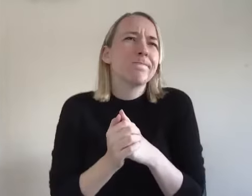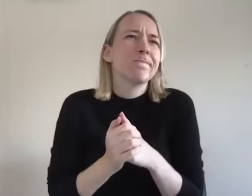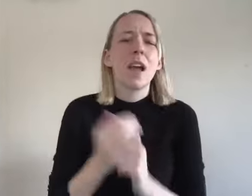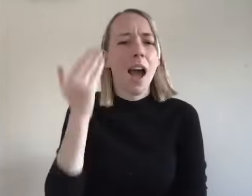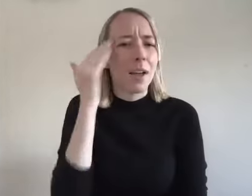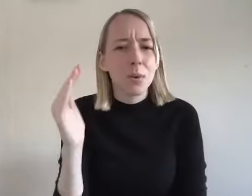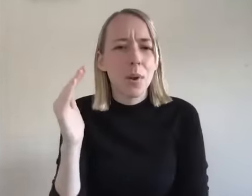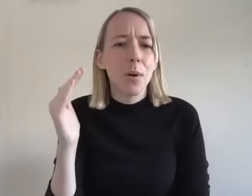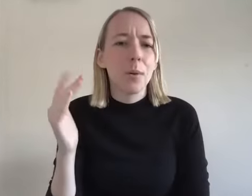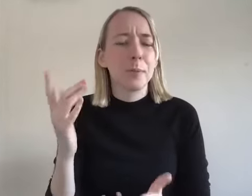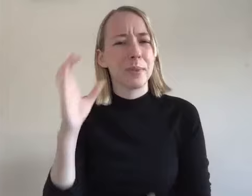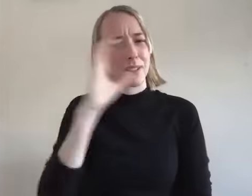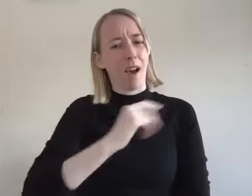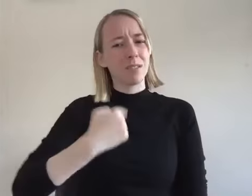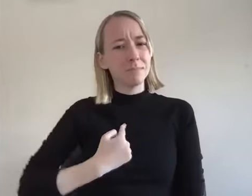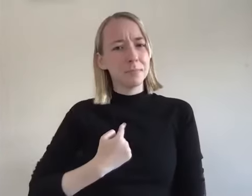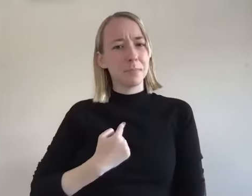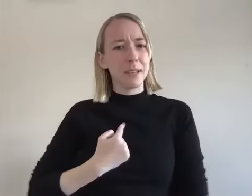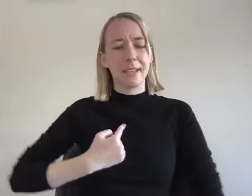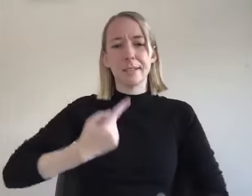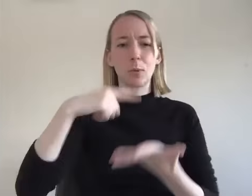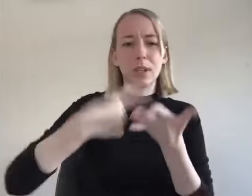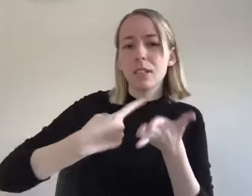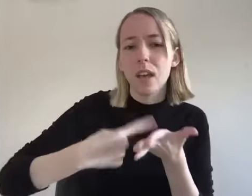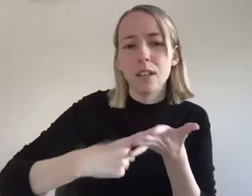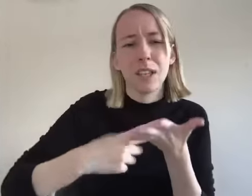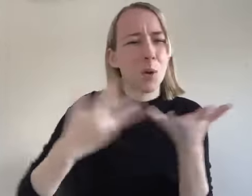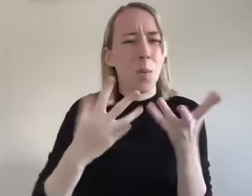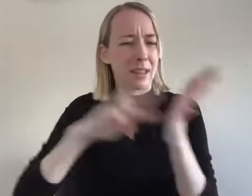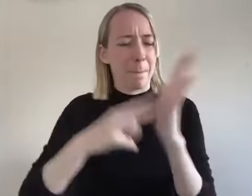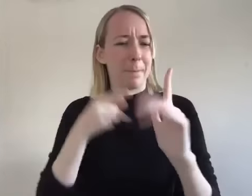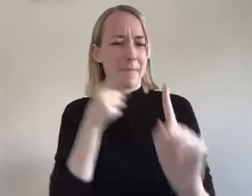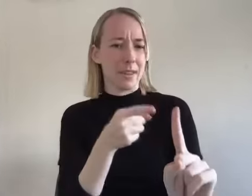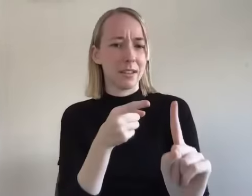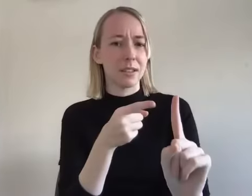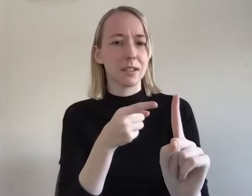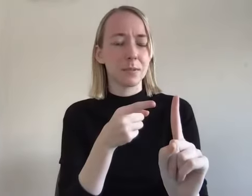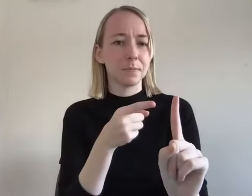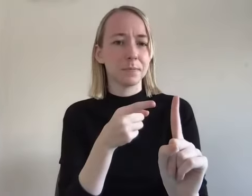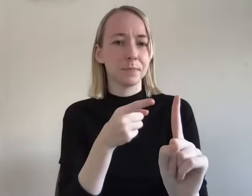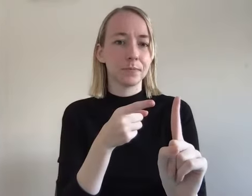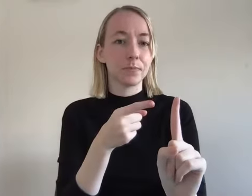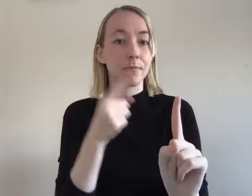i don't know i mean it's strange to me that there's discussion around like what that means for um